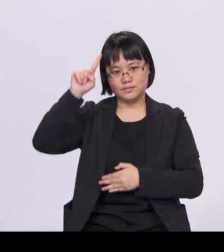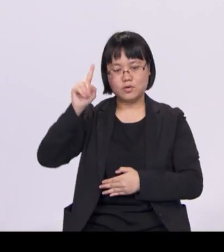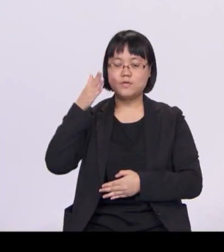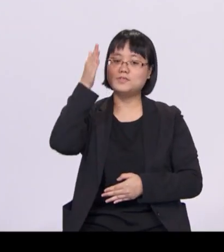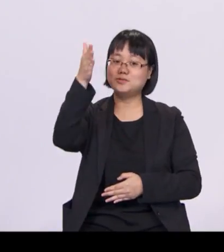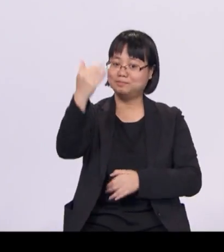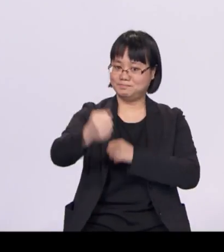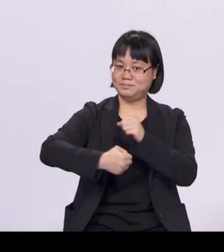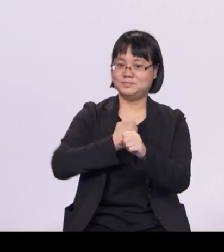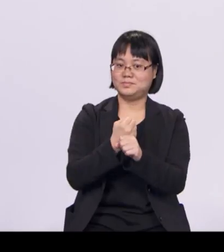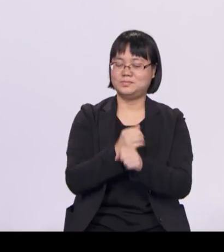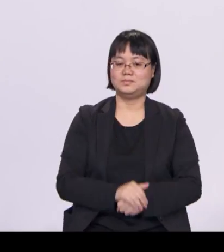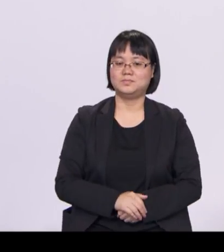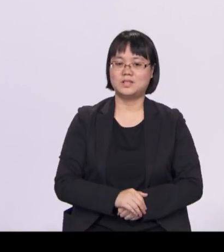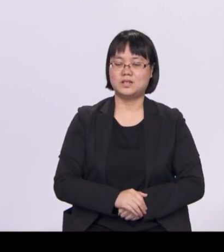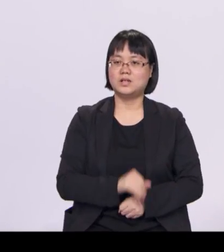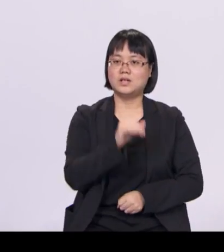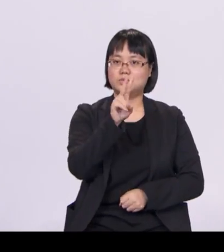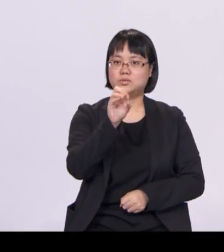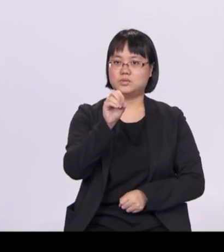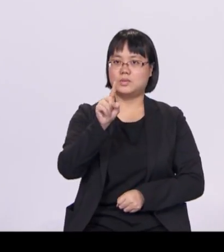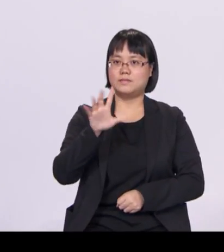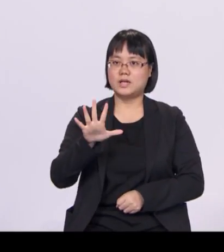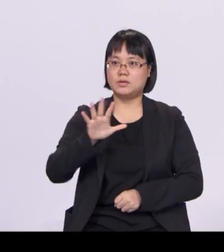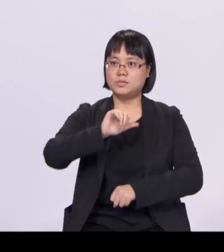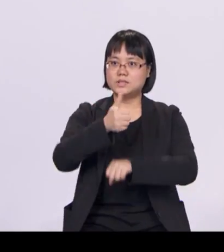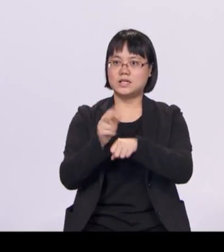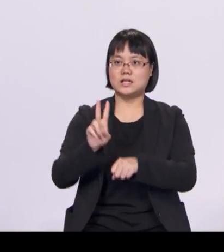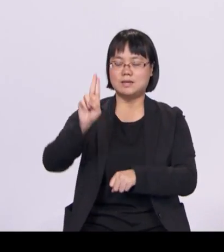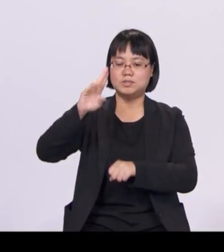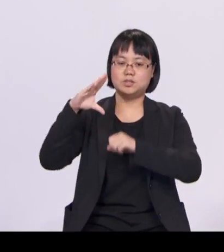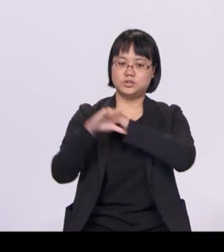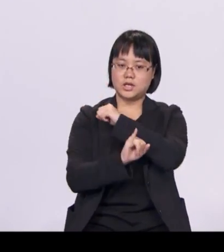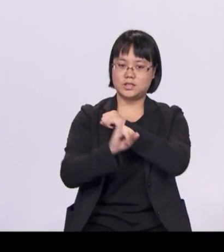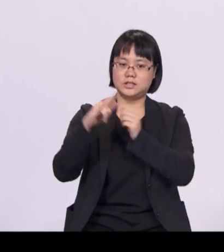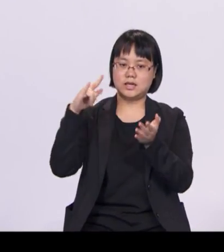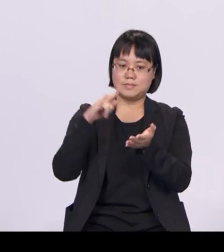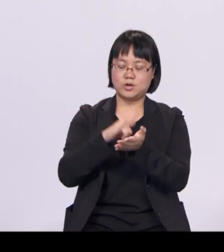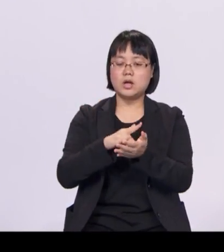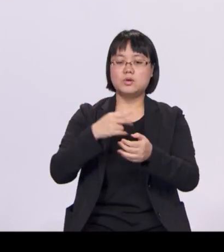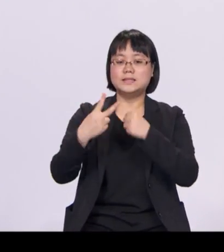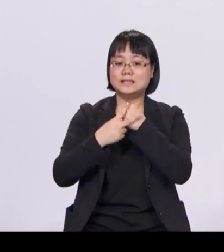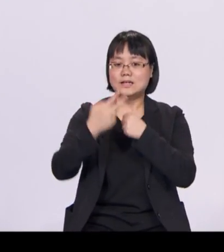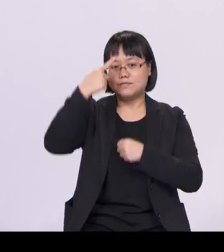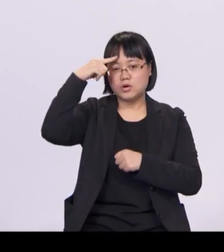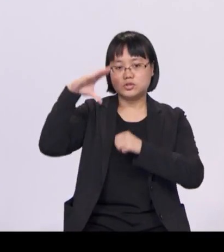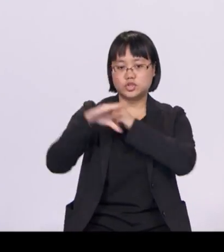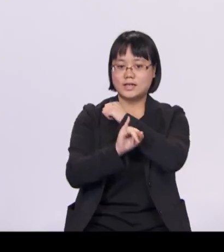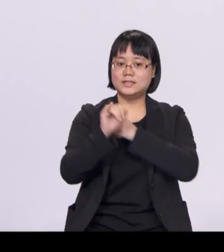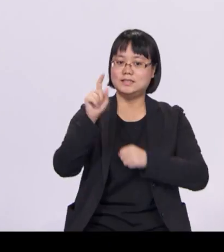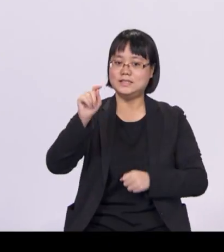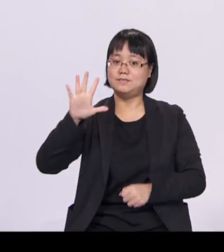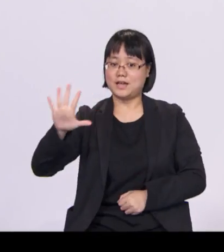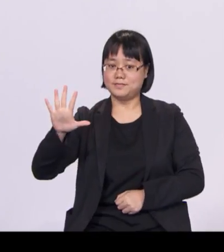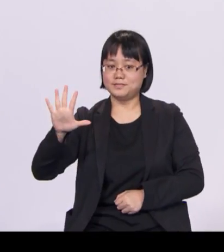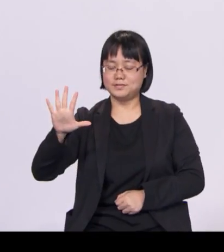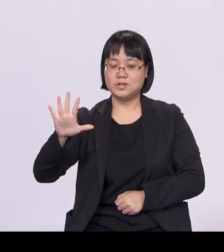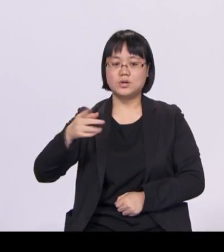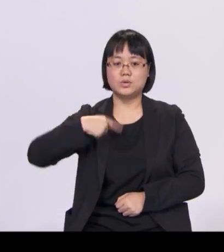2015, we set up the Changli Airport Development Fund to start saving for Changli T5. We now have $4 billion in the fund.